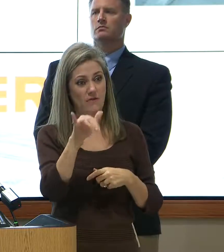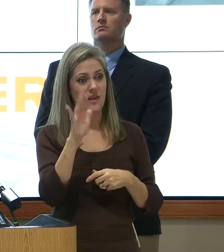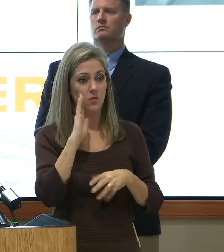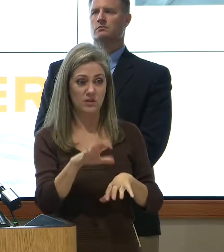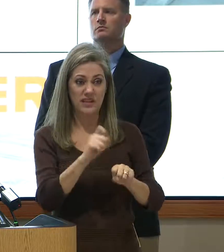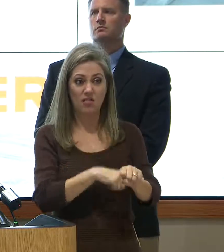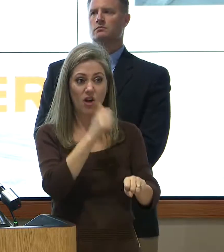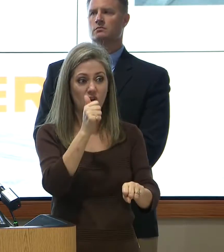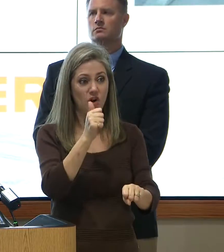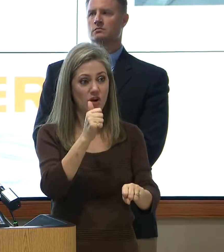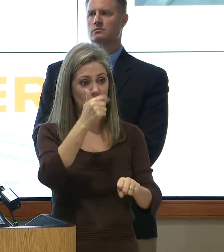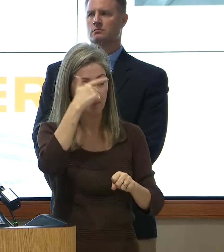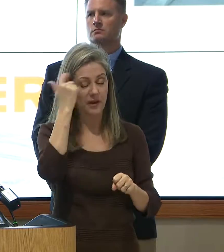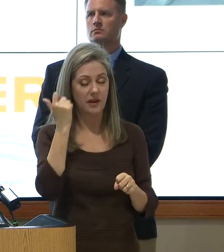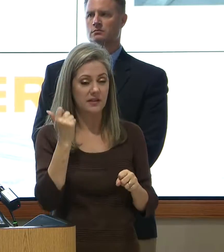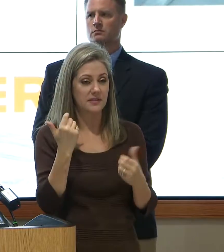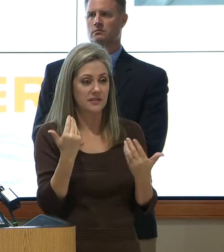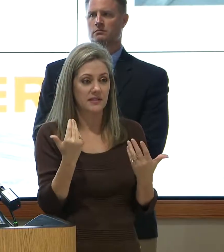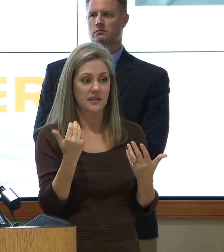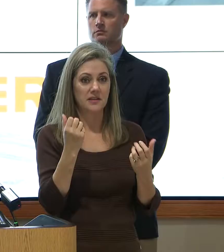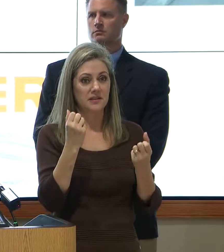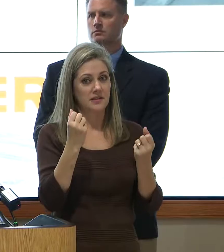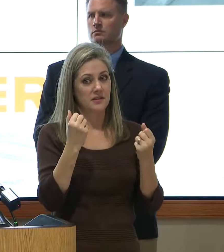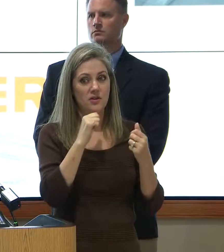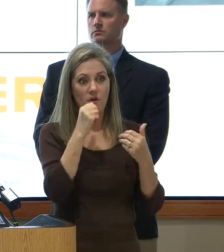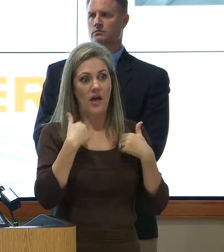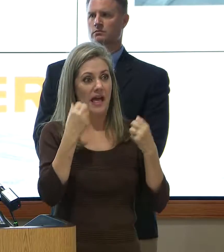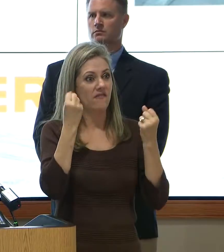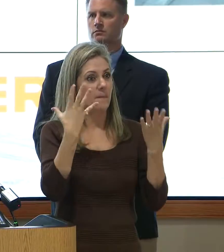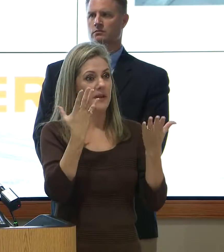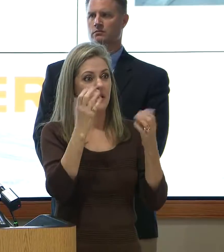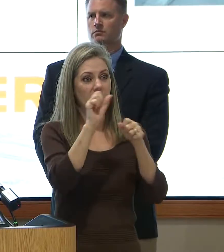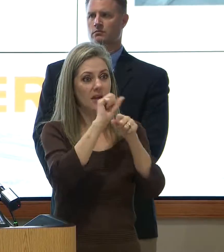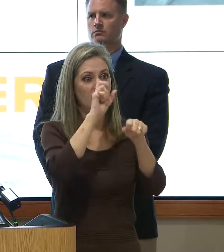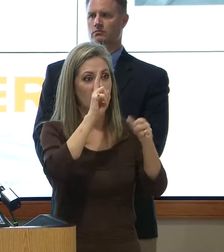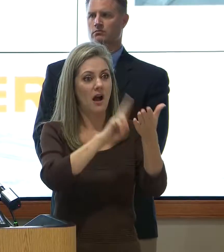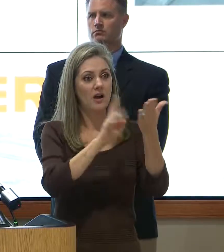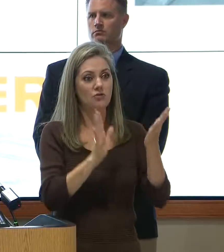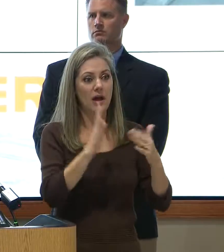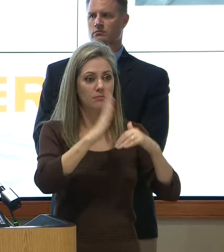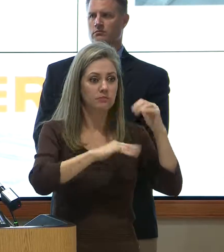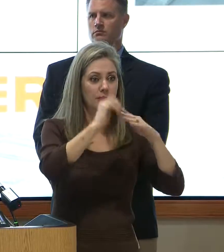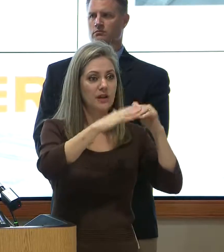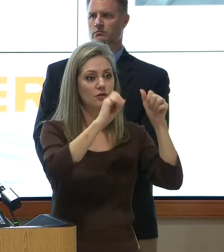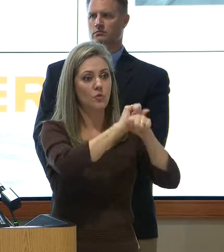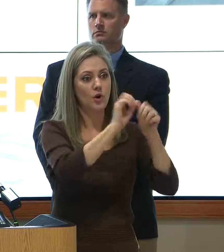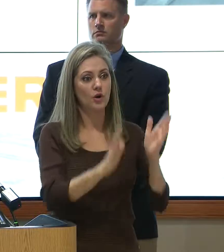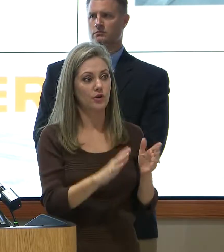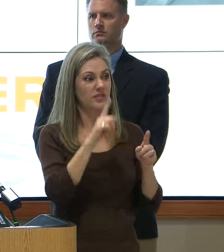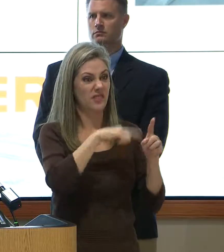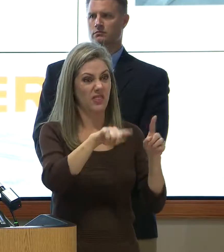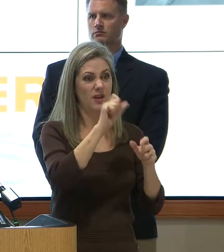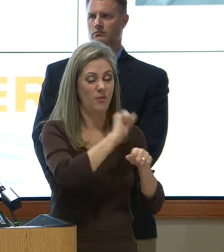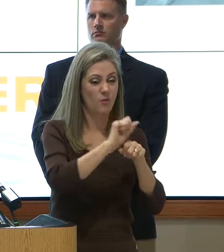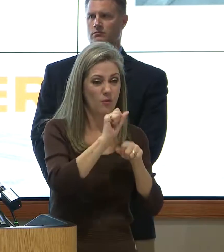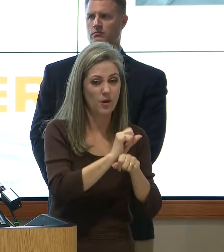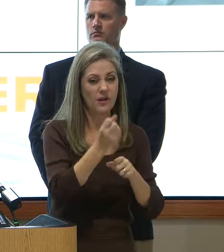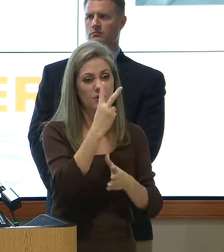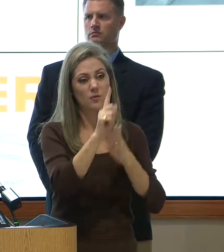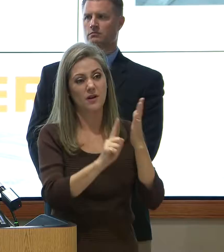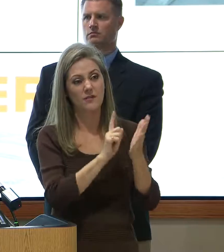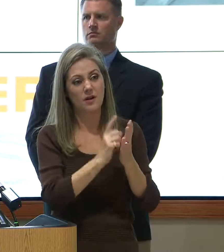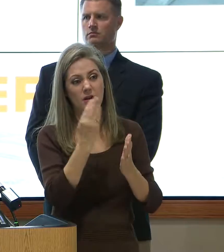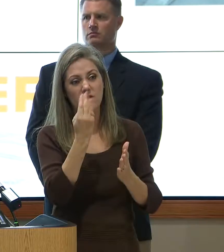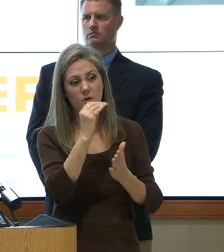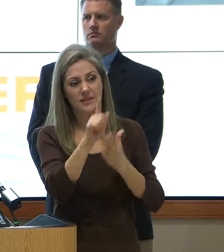there's only so much contractors can do here. We know they're working 12, 14-hour days to get people back into their